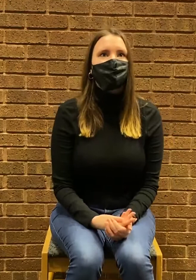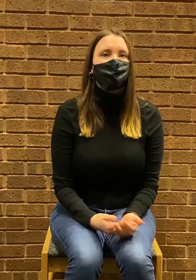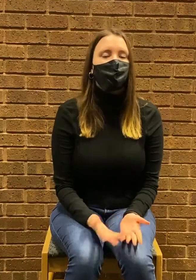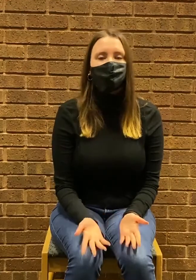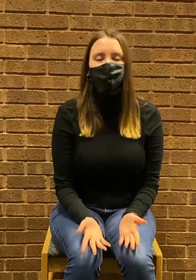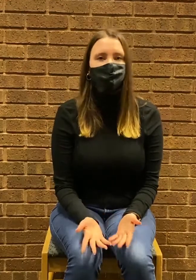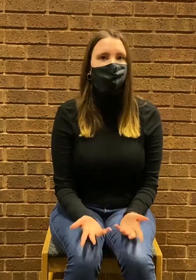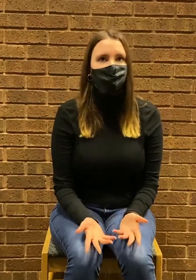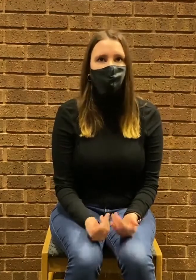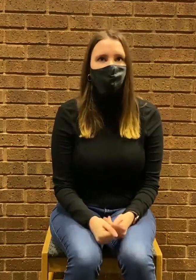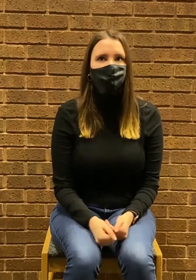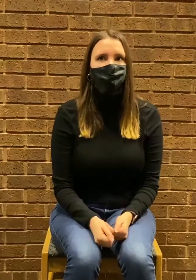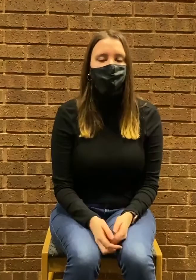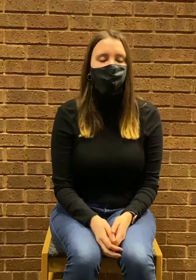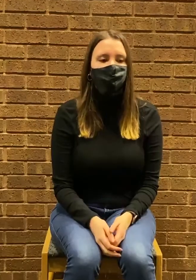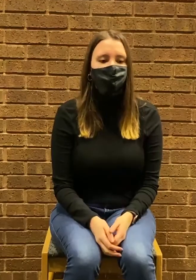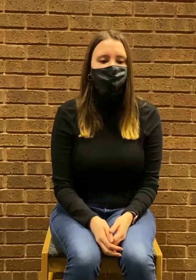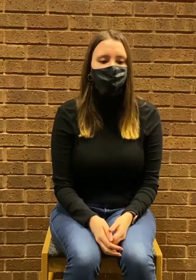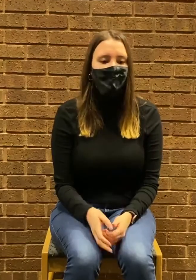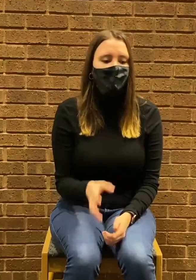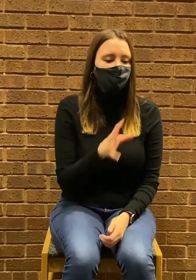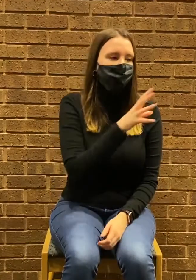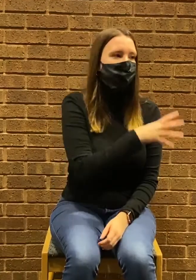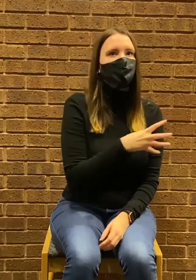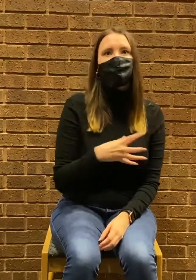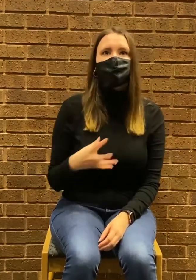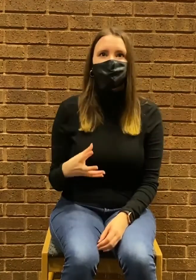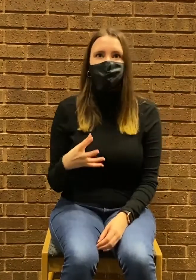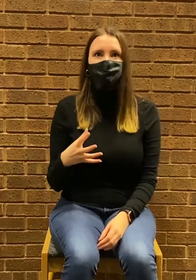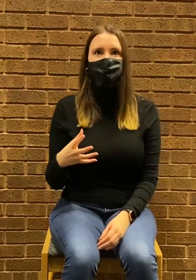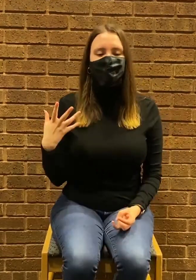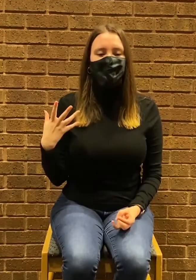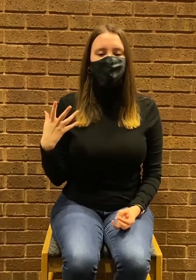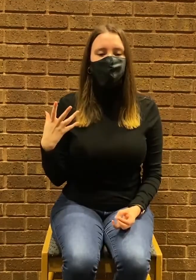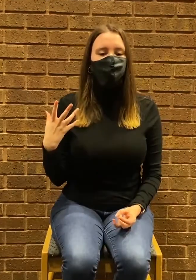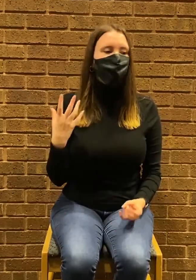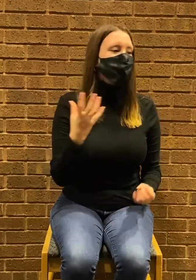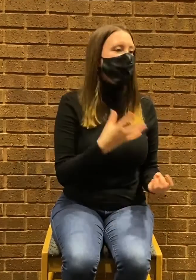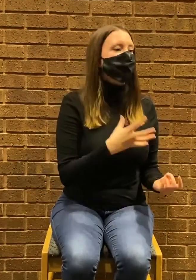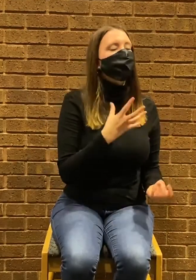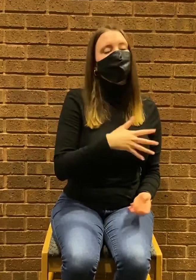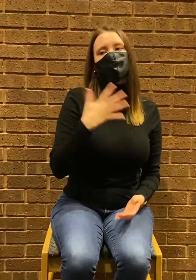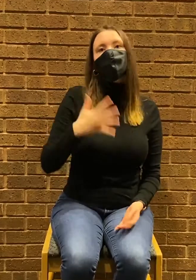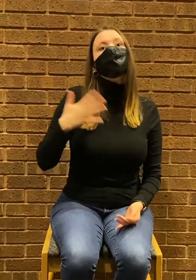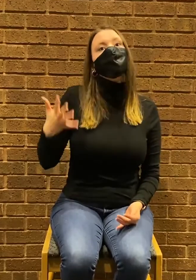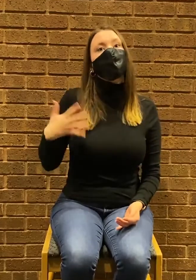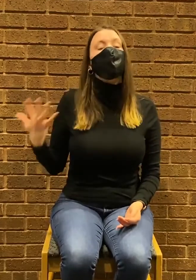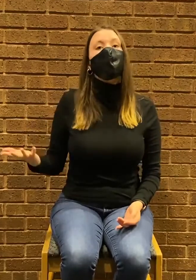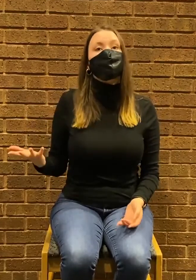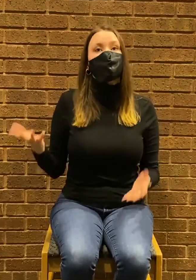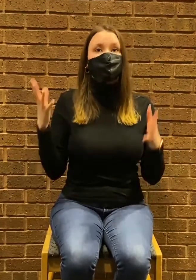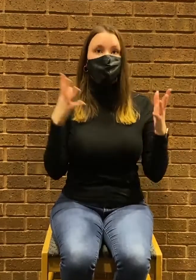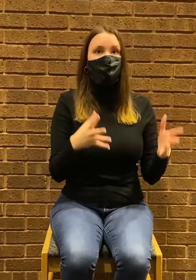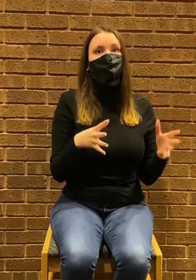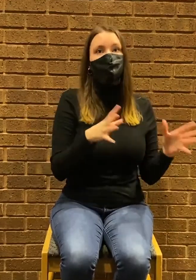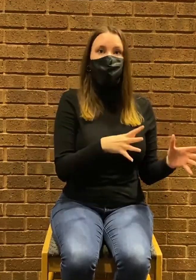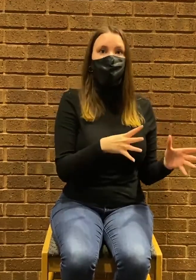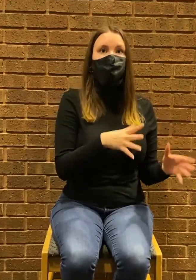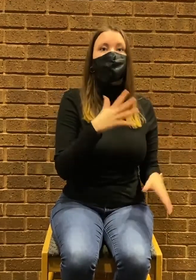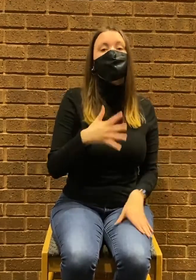to be R&B and hip-hop because it has this driving beat and it's really like keeping the play going because it's such a dark play that I